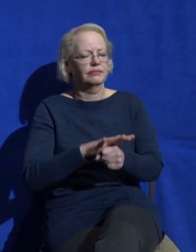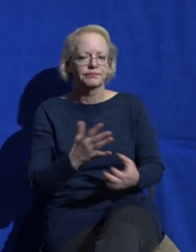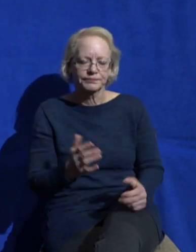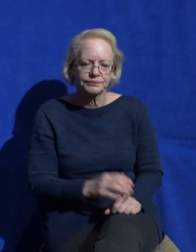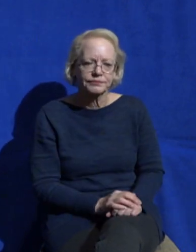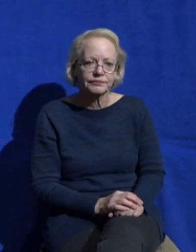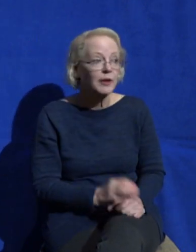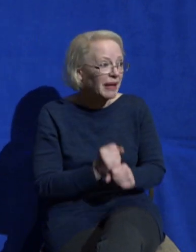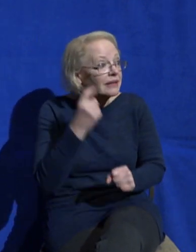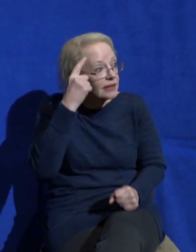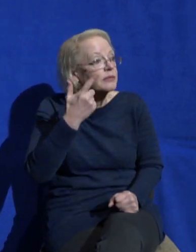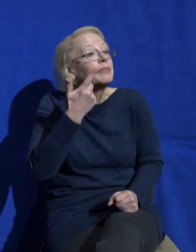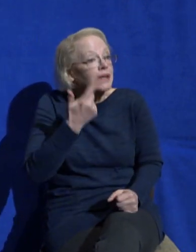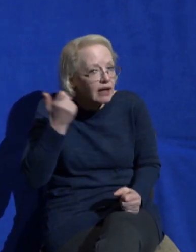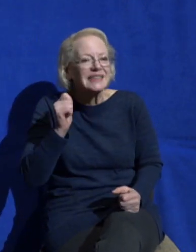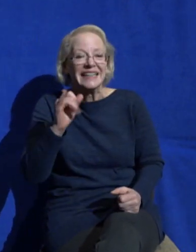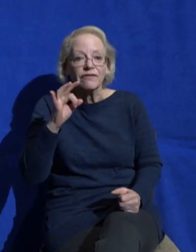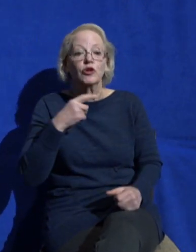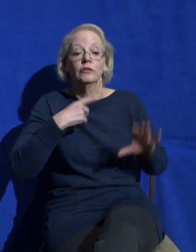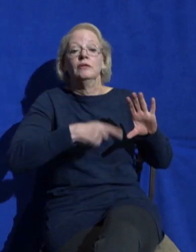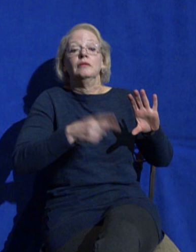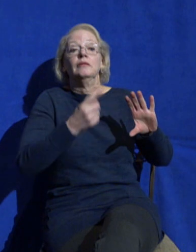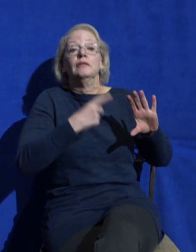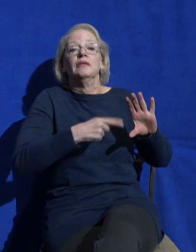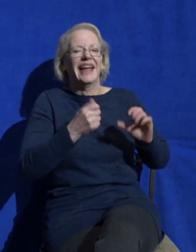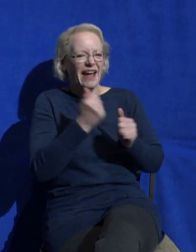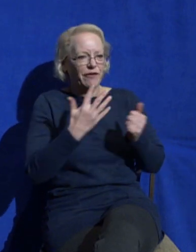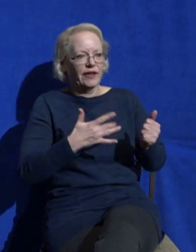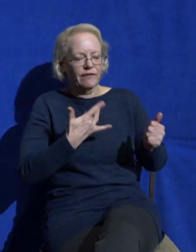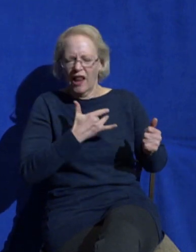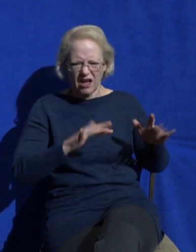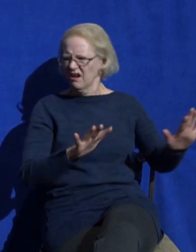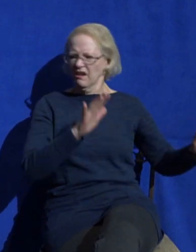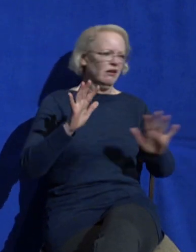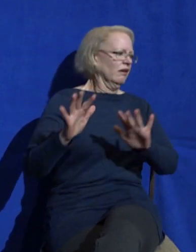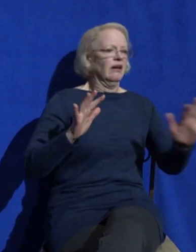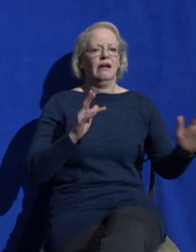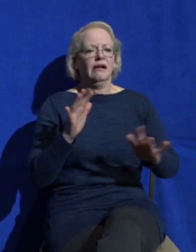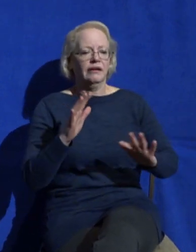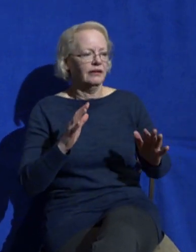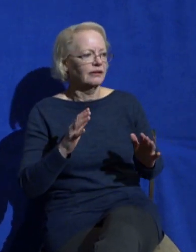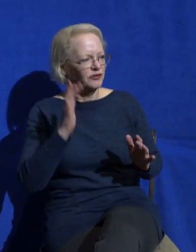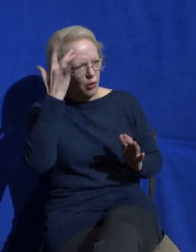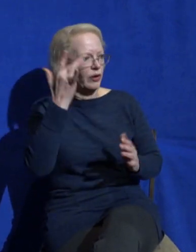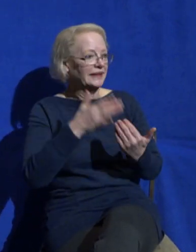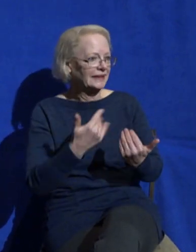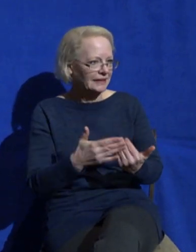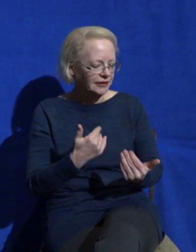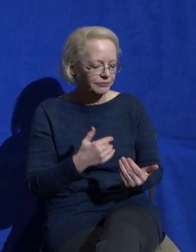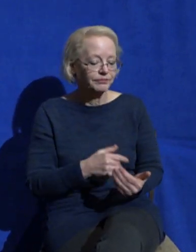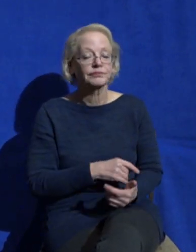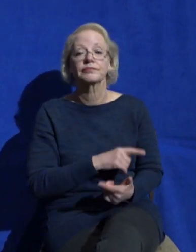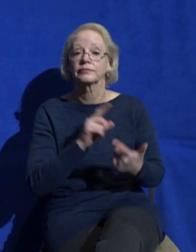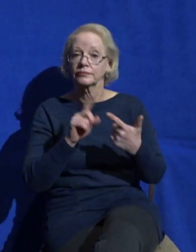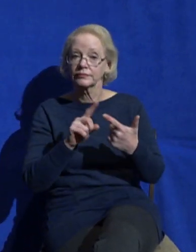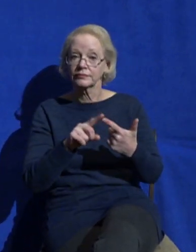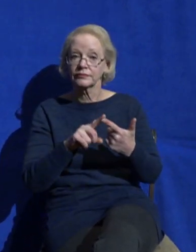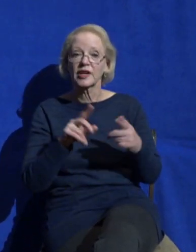spin cycle, everything feels like an inconvenience. So you just get annoyed all the time. Restlessness. When you actually